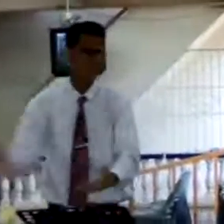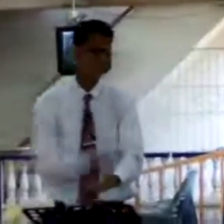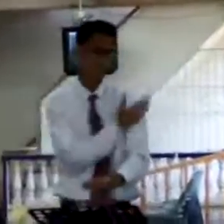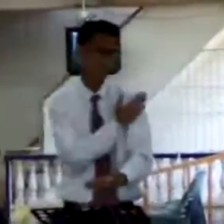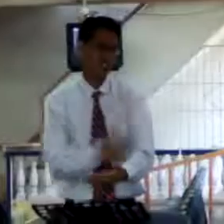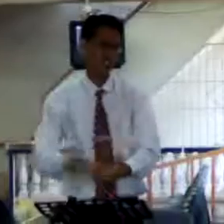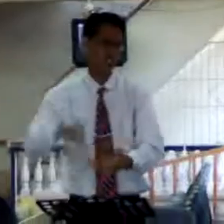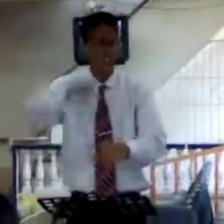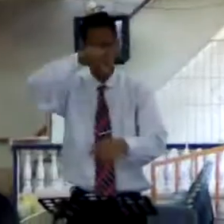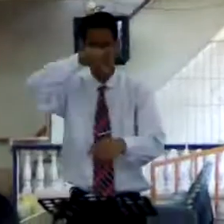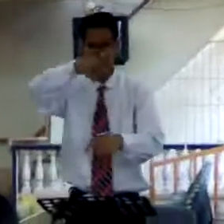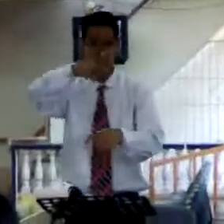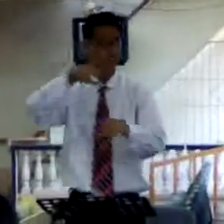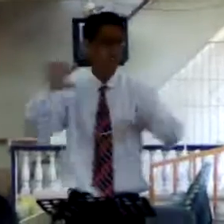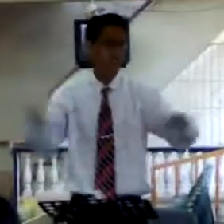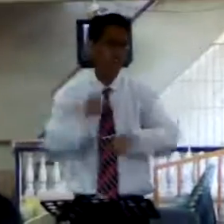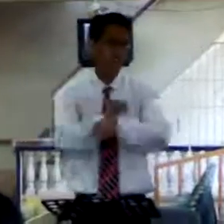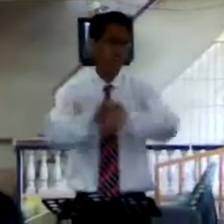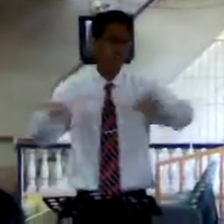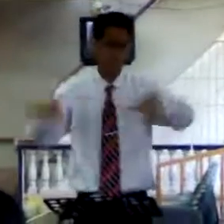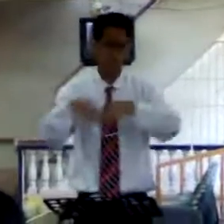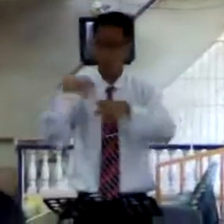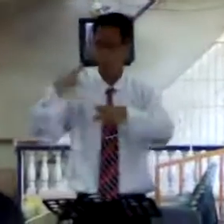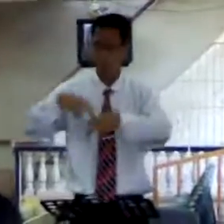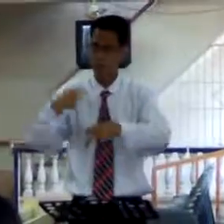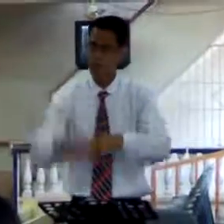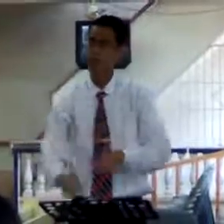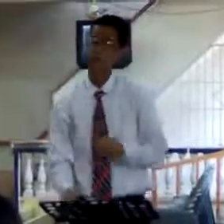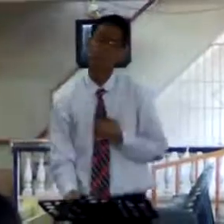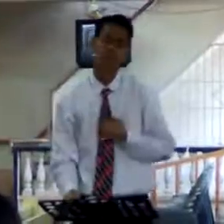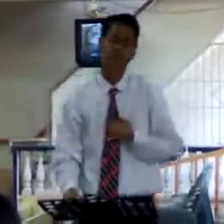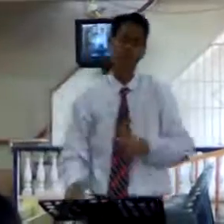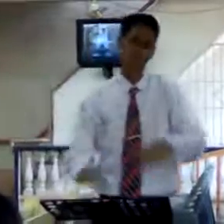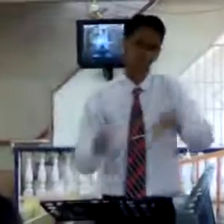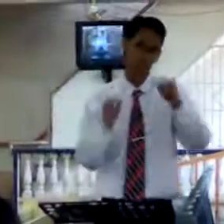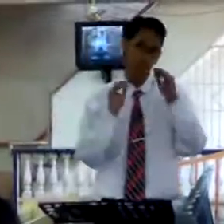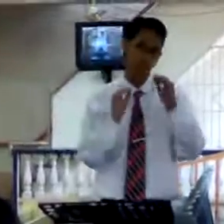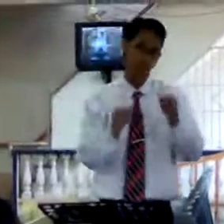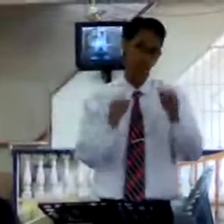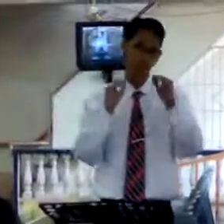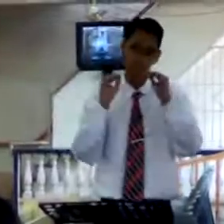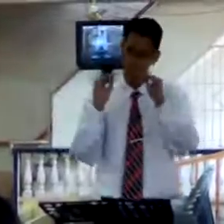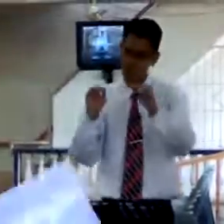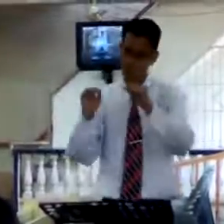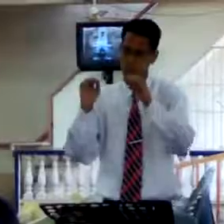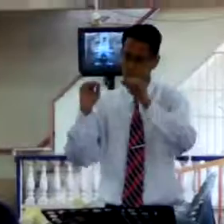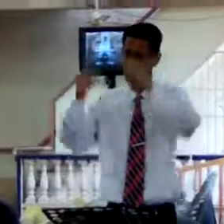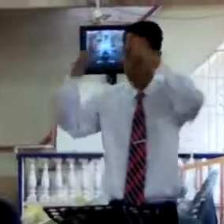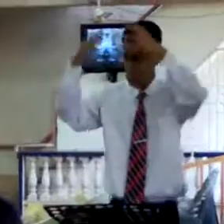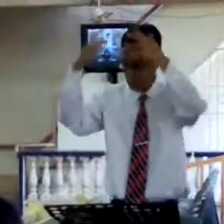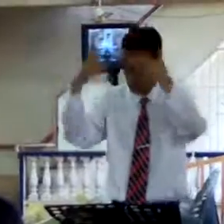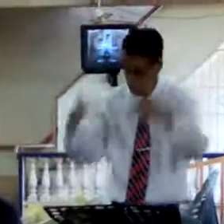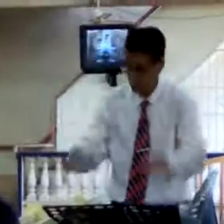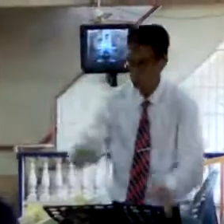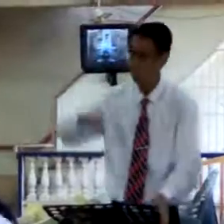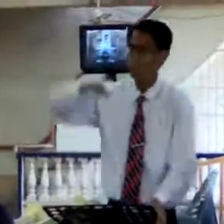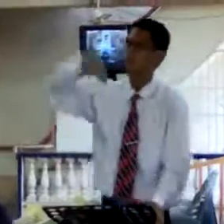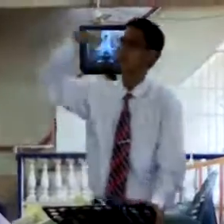To do that, we are going to implement vision and process. We are going to